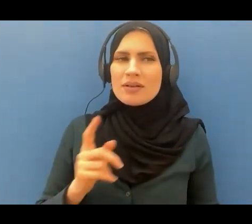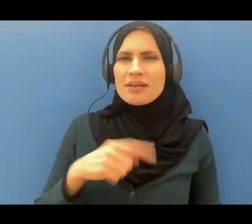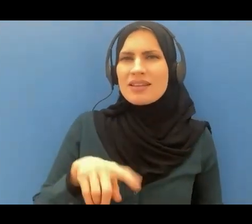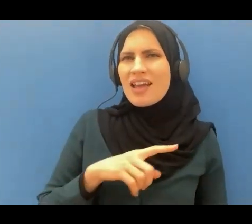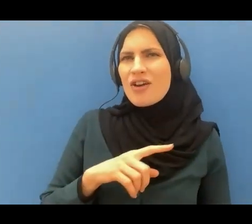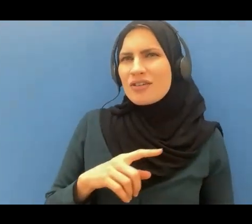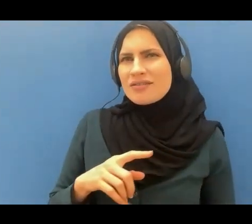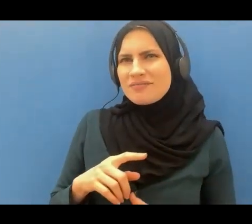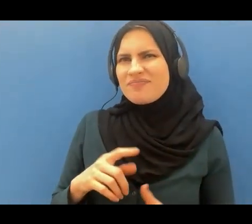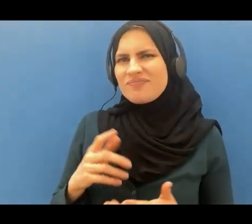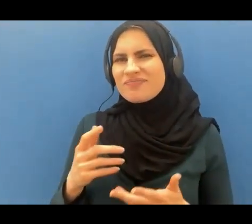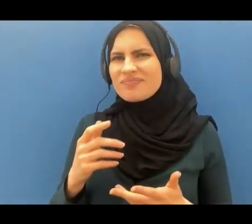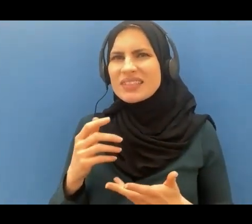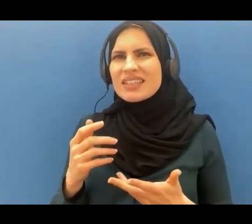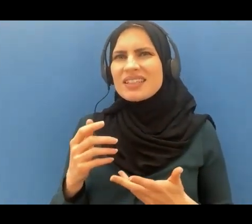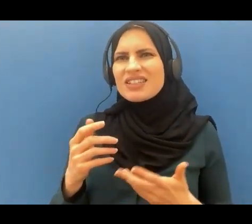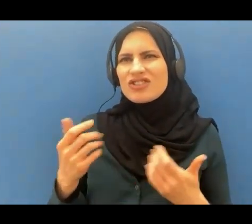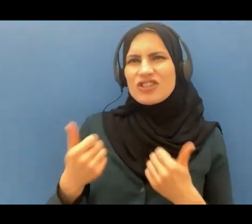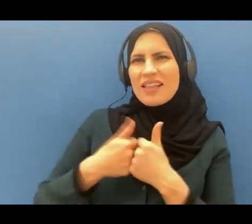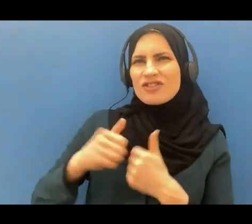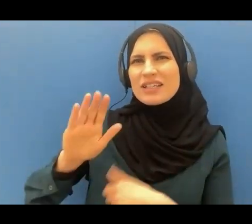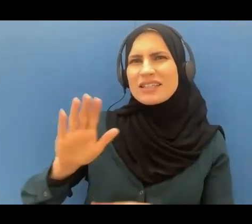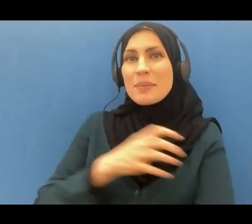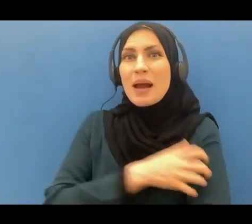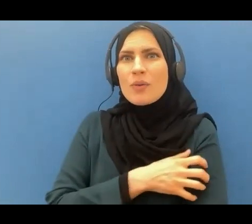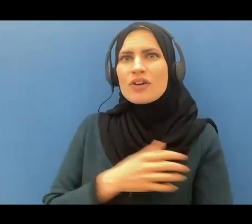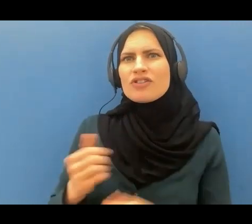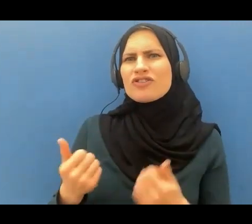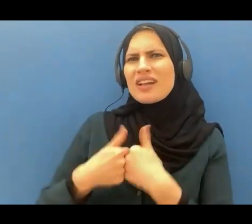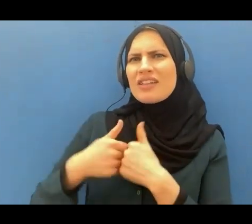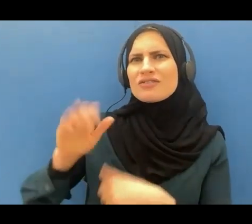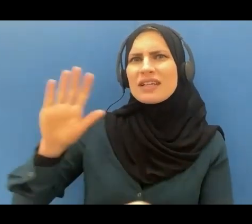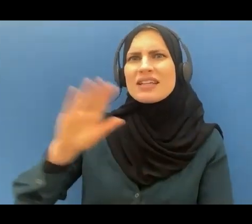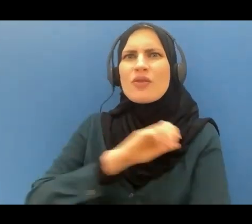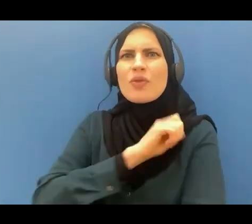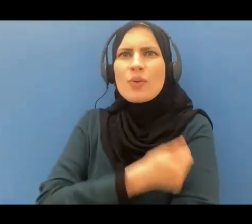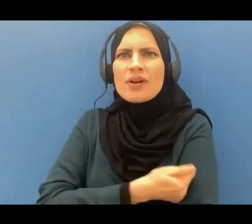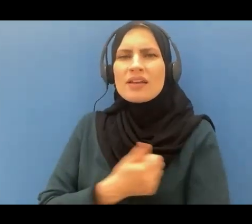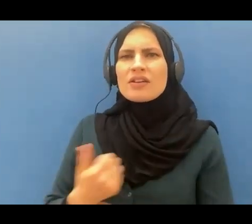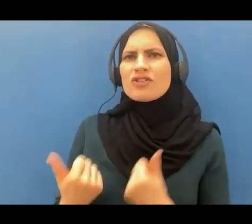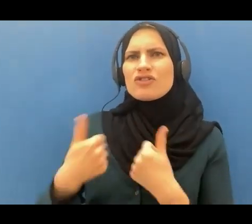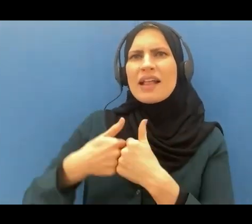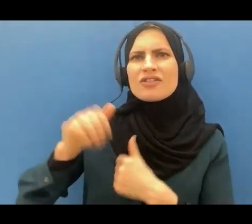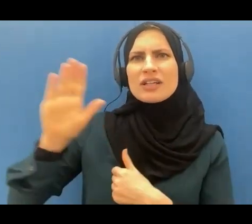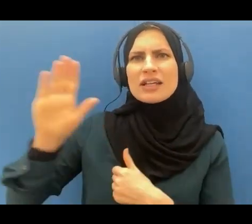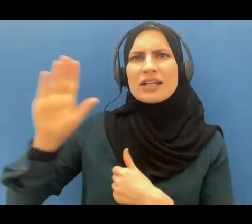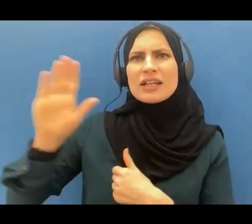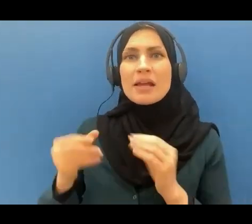who are challenging his authority or challenging his message you cannot